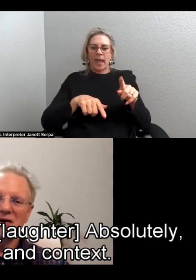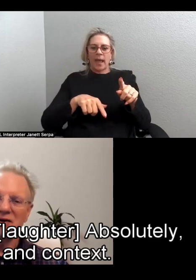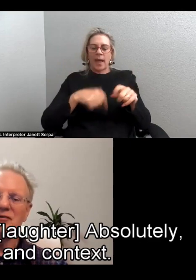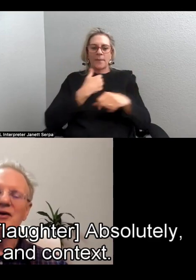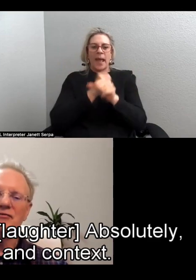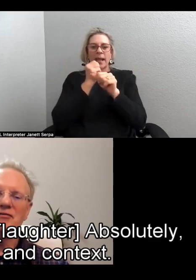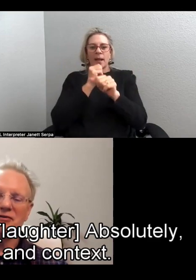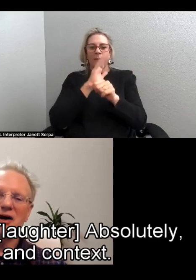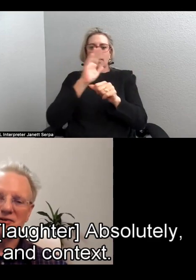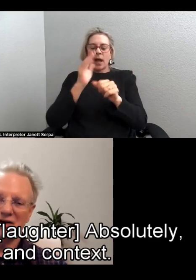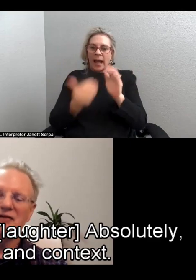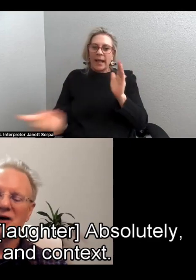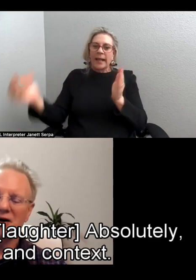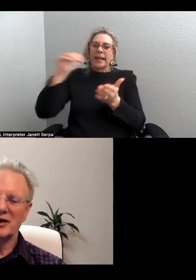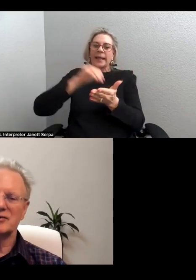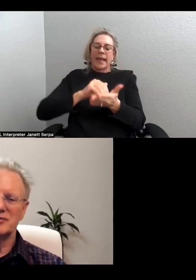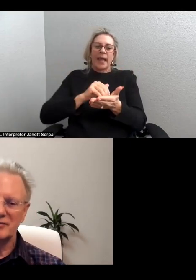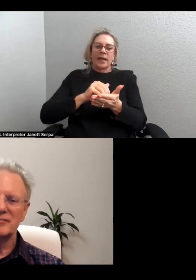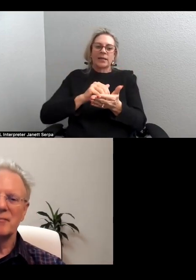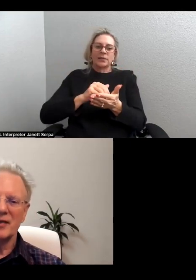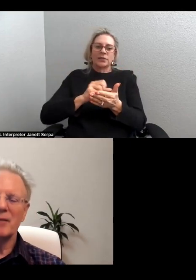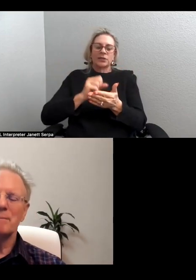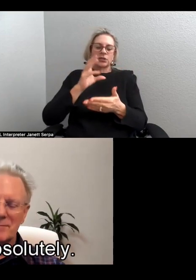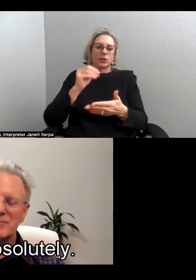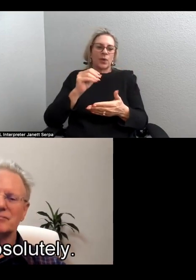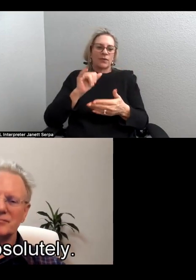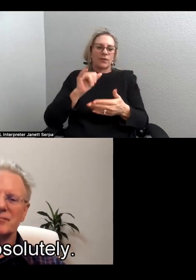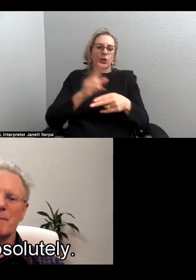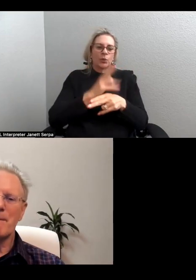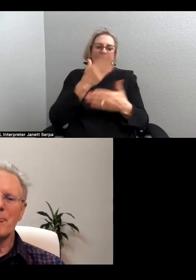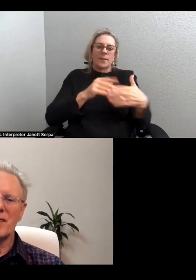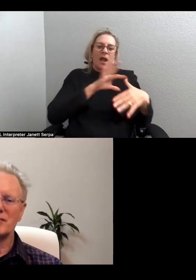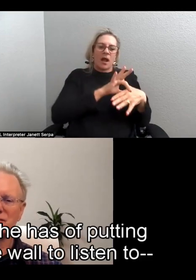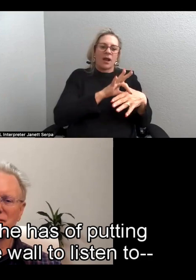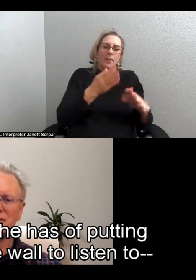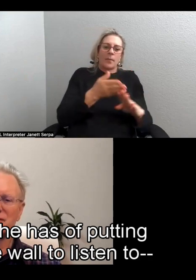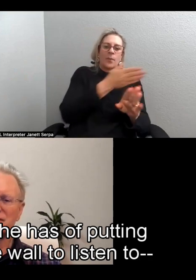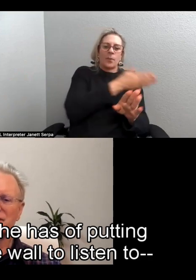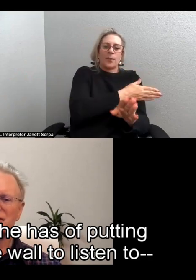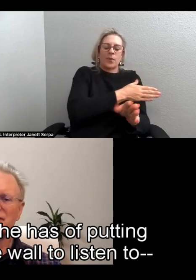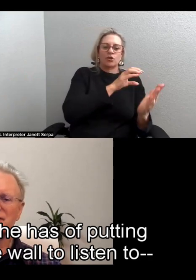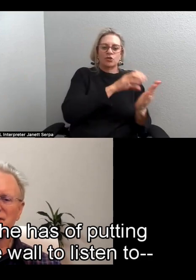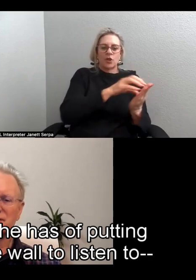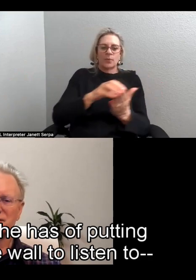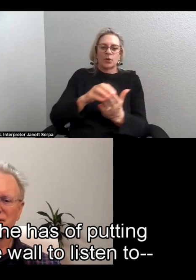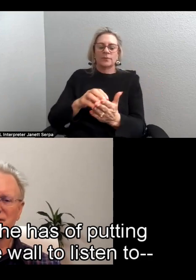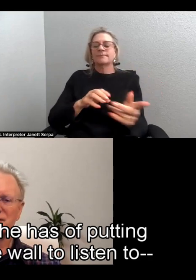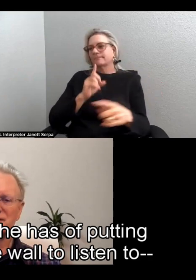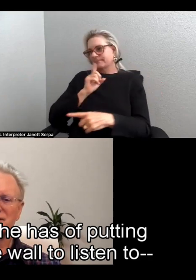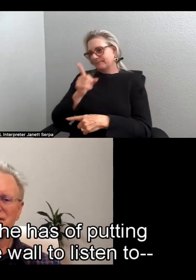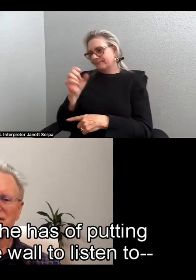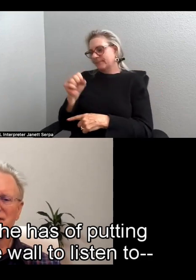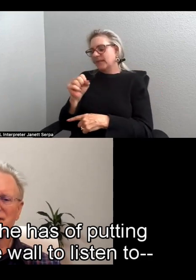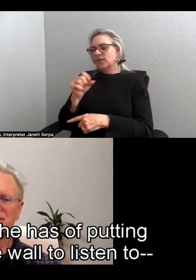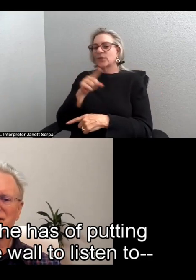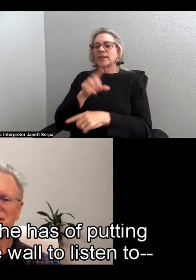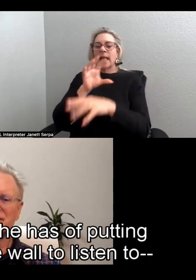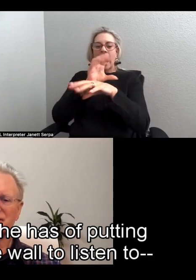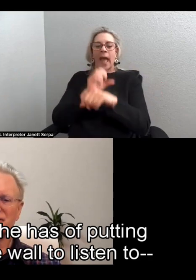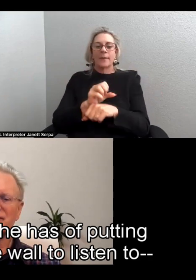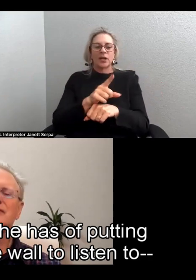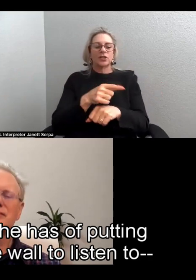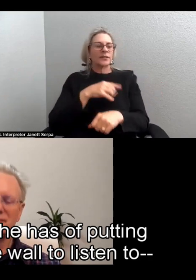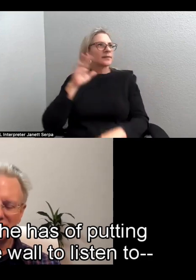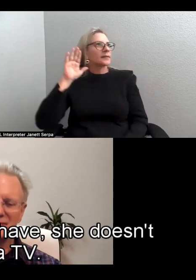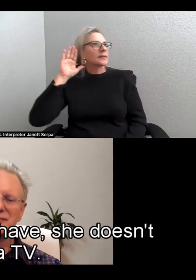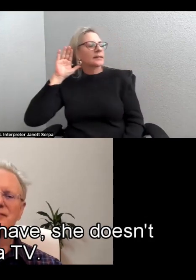have to give yourself information in a context. Exactly. Absolutely. And, you know, so this habit she has of putting her ear against